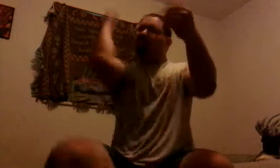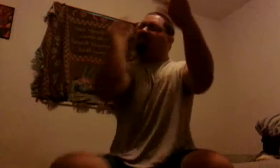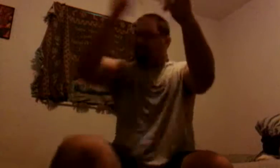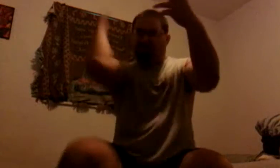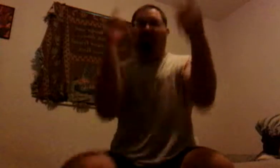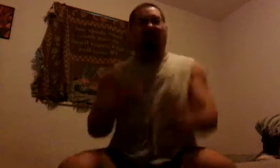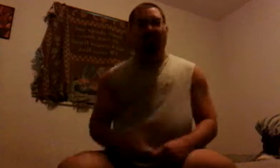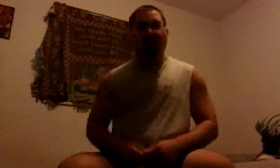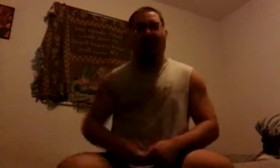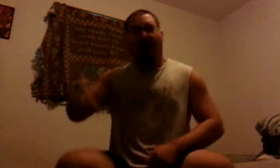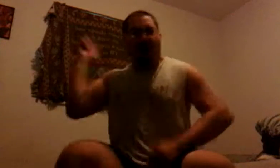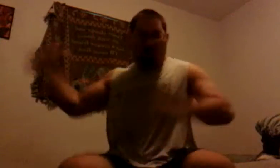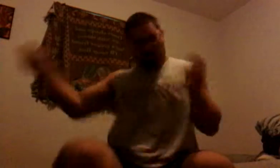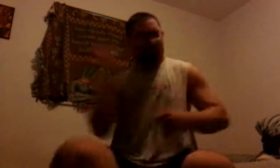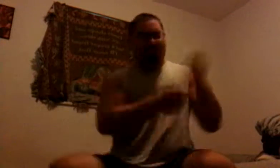Let's go